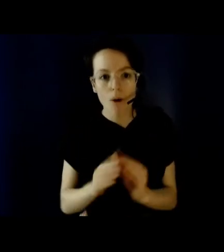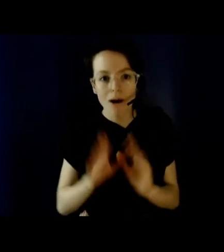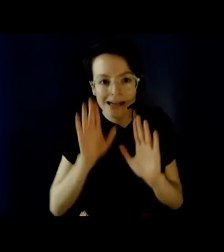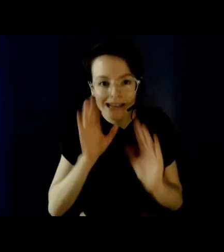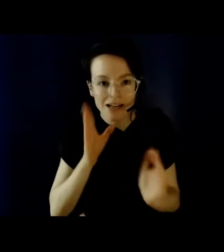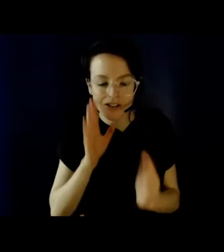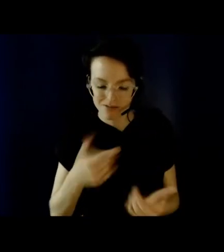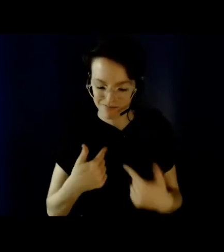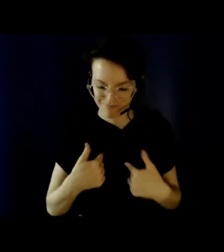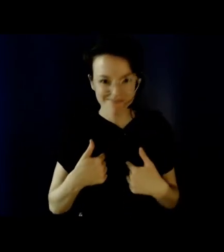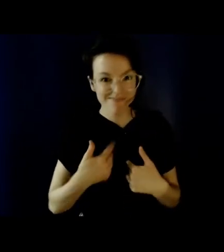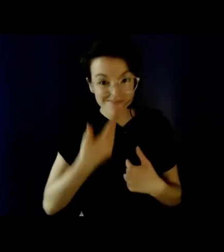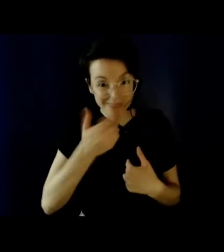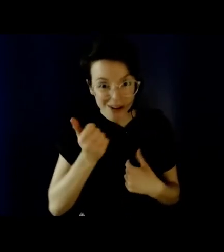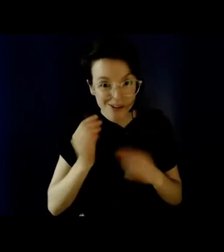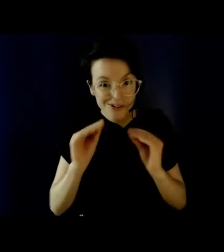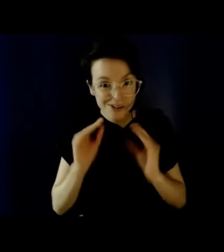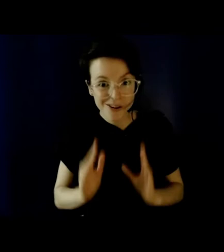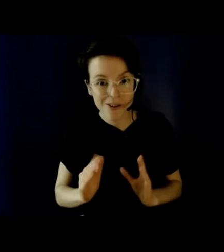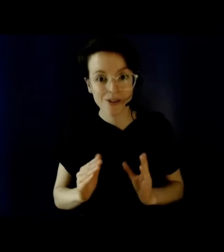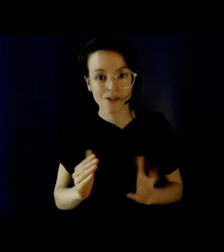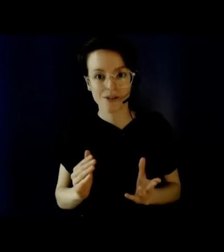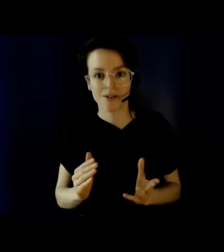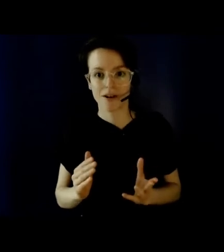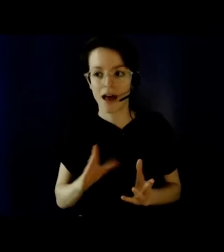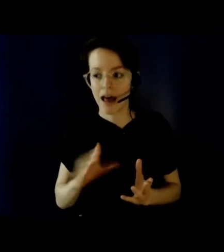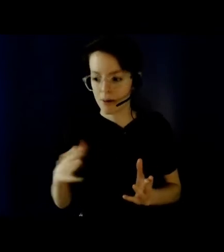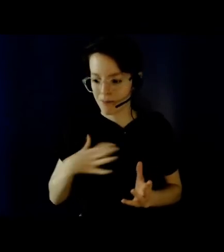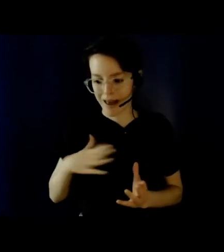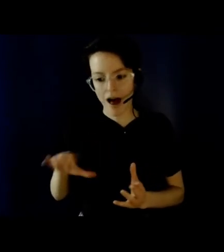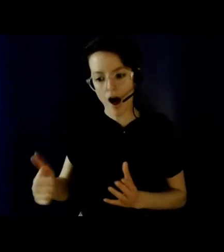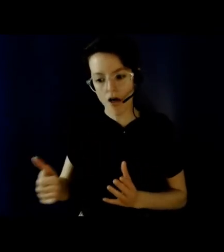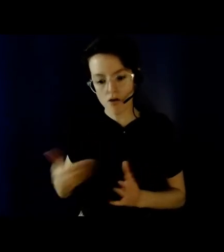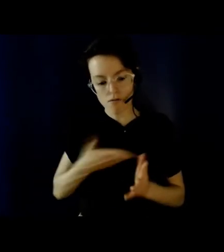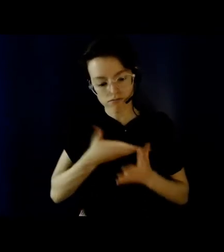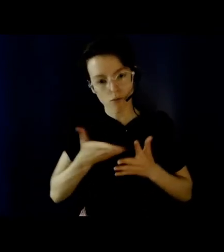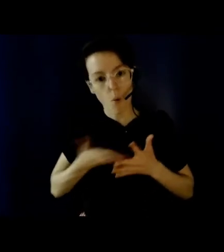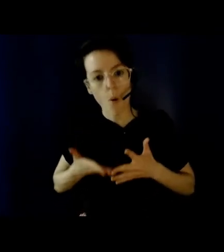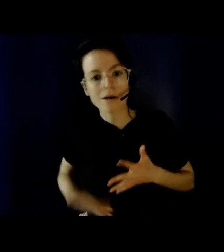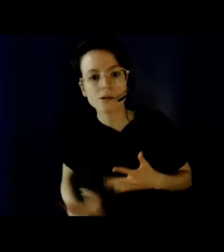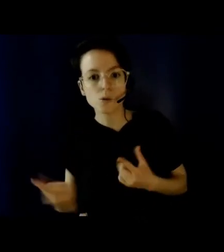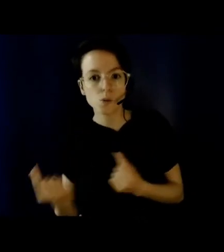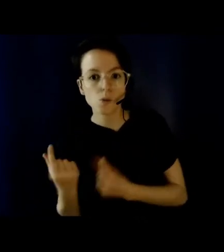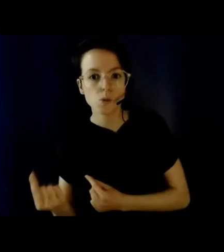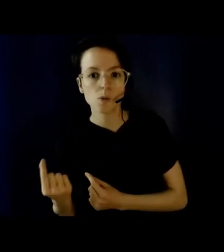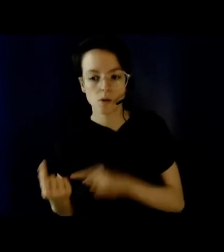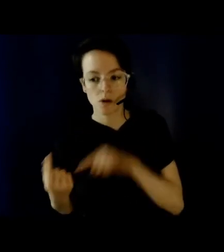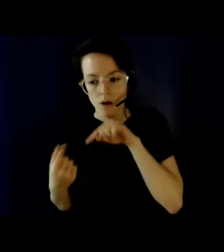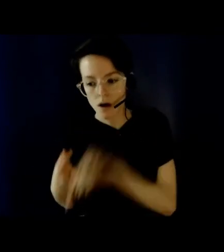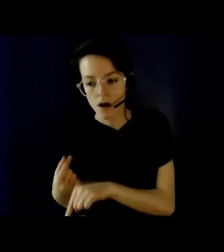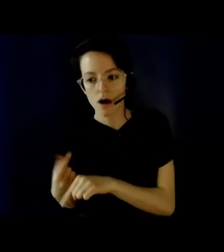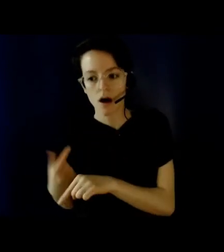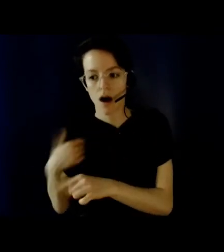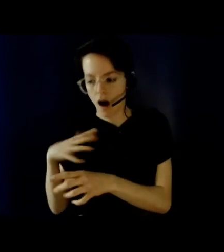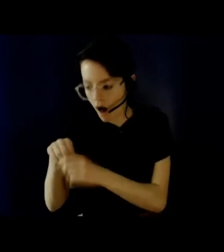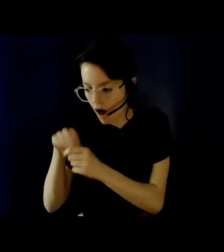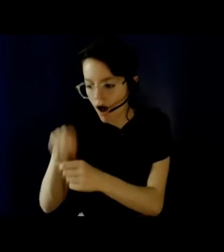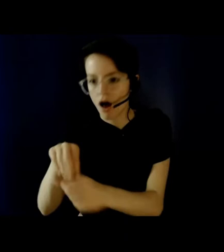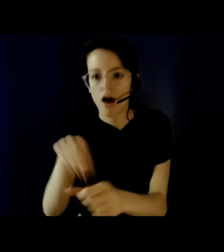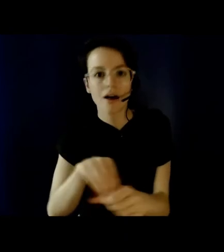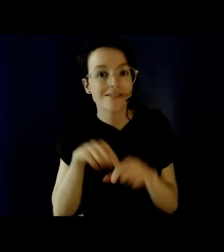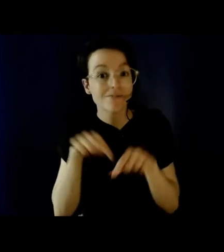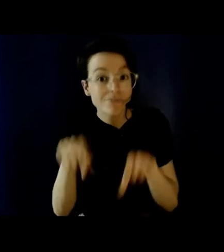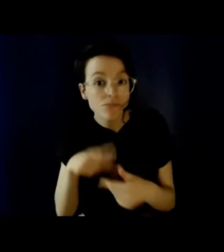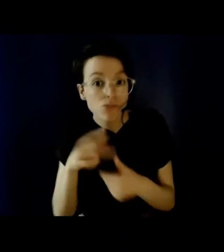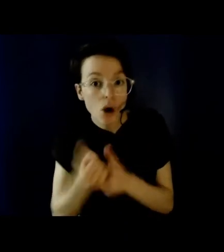allowed me to be more productive in literally every other part of my work as well. So while teaching online, I've been able to be a part of this project. I've been able to